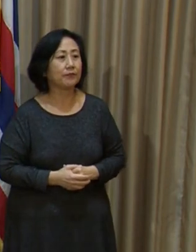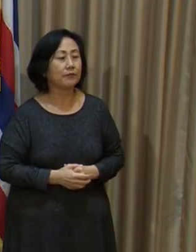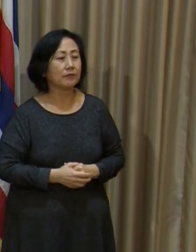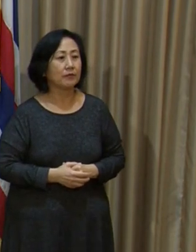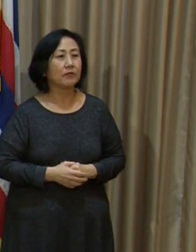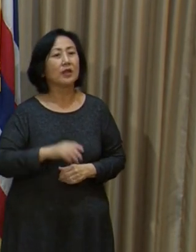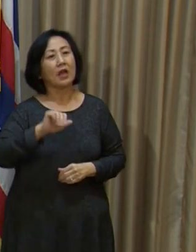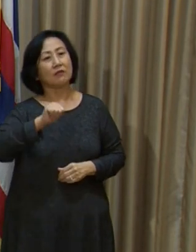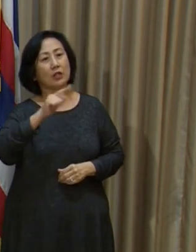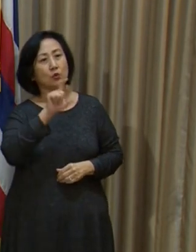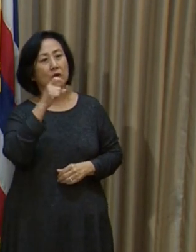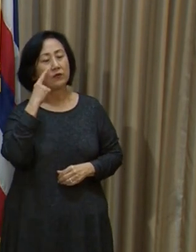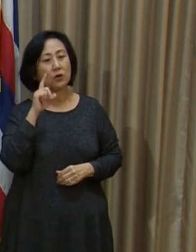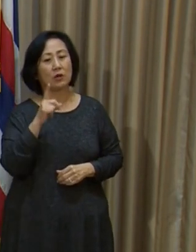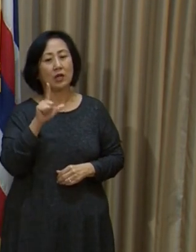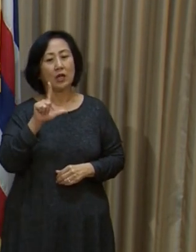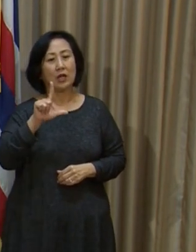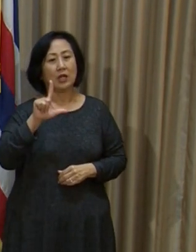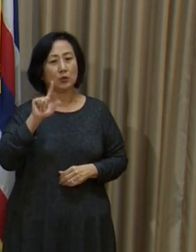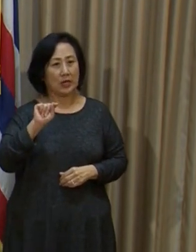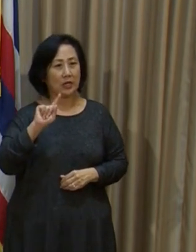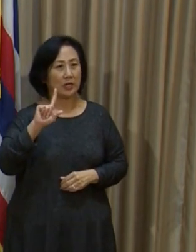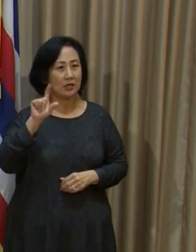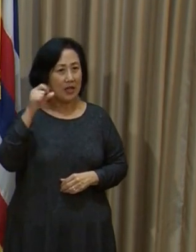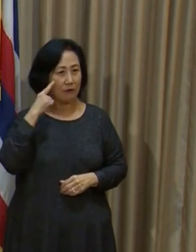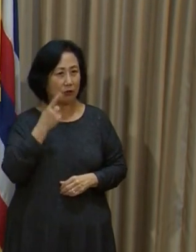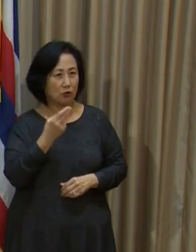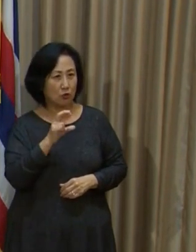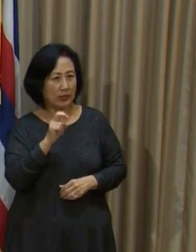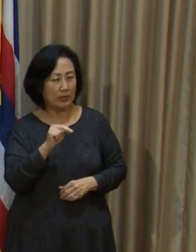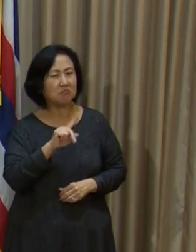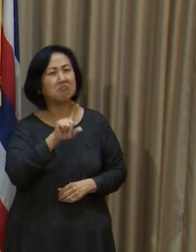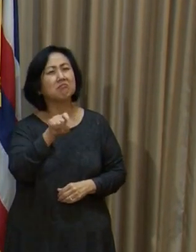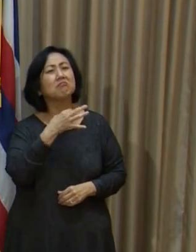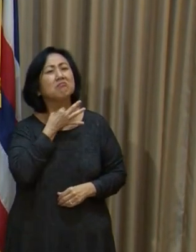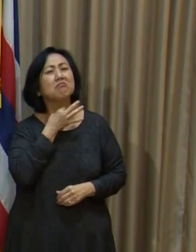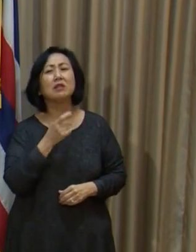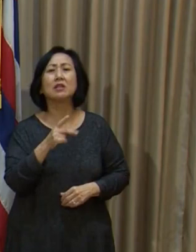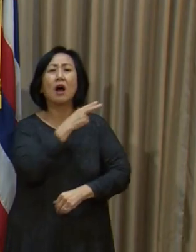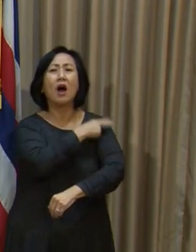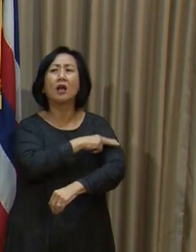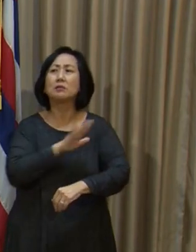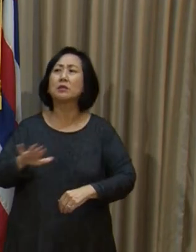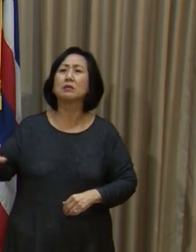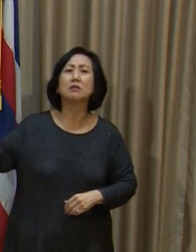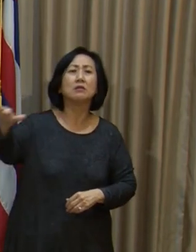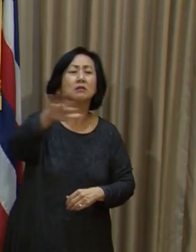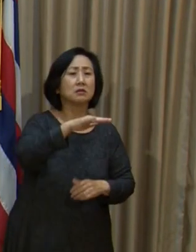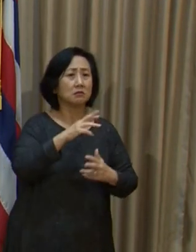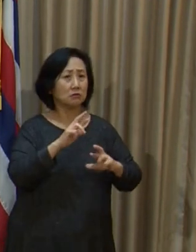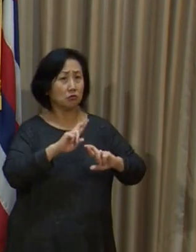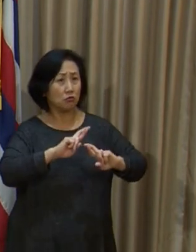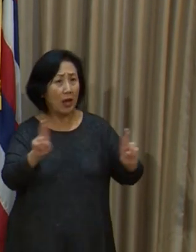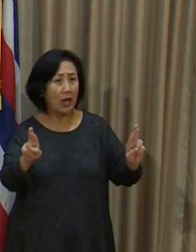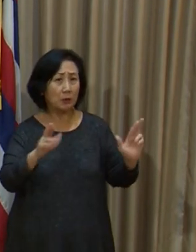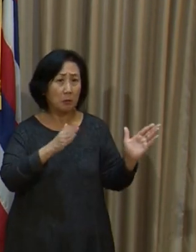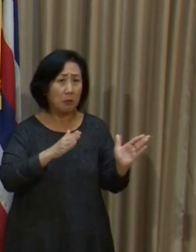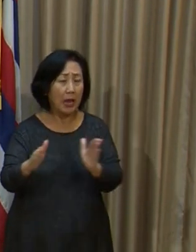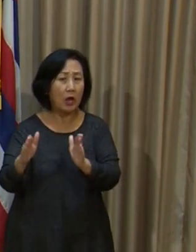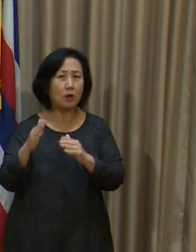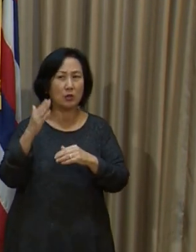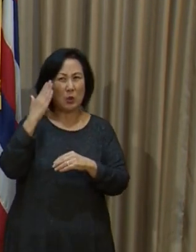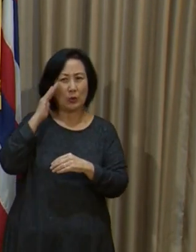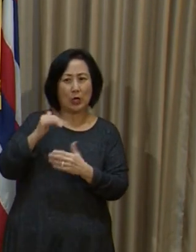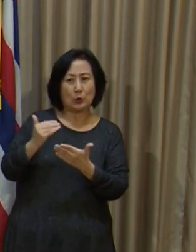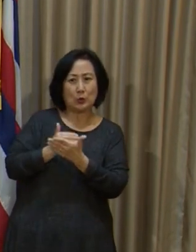Another question for Lieutenant Governor Green. How are hospitals preparing for this in light of the fact that trans visibility